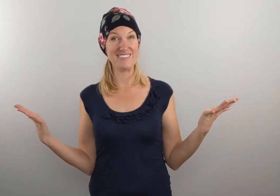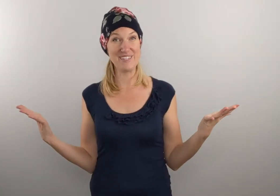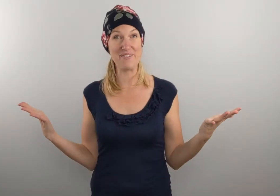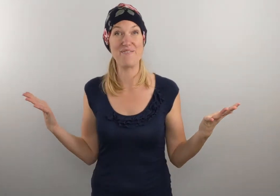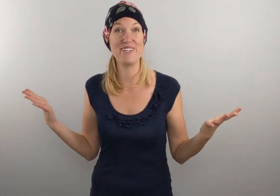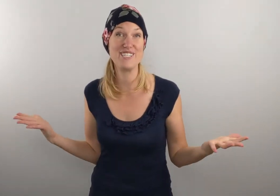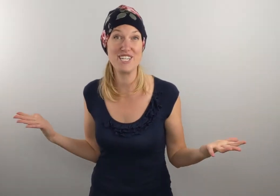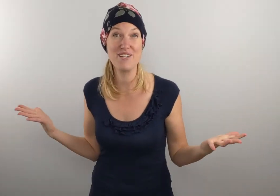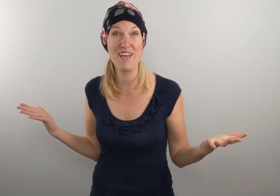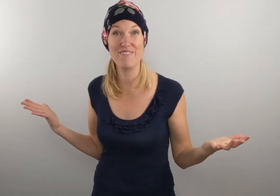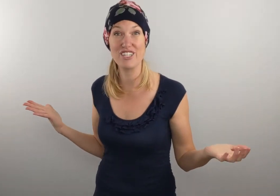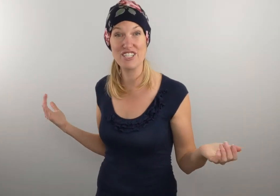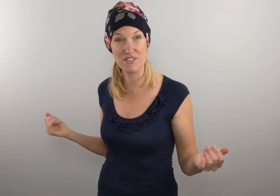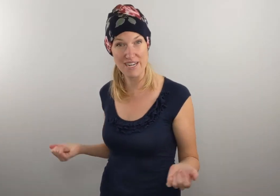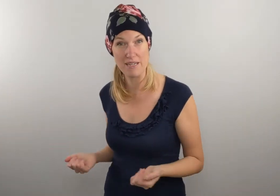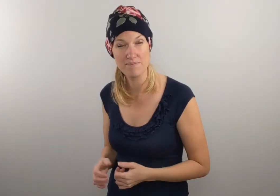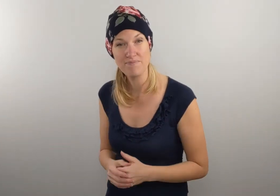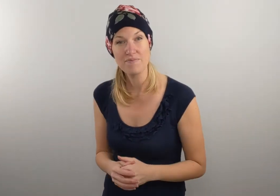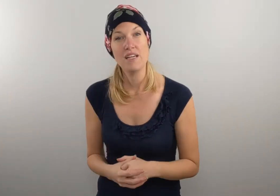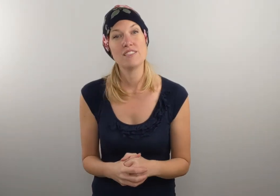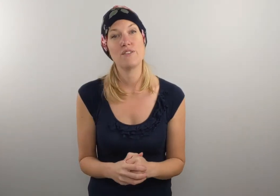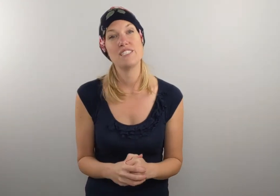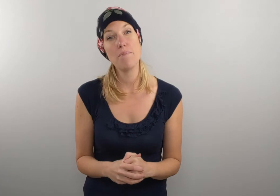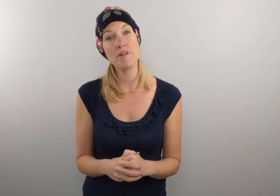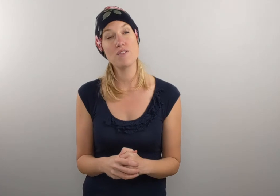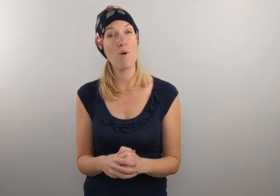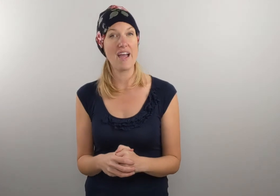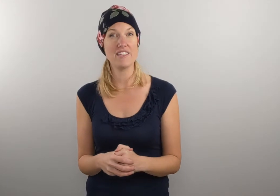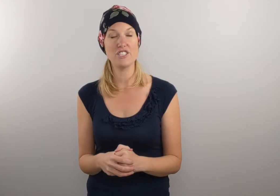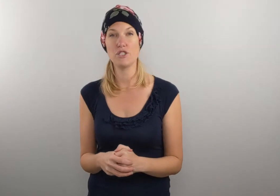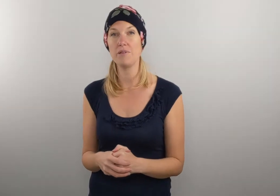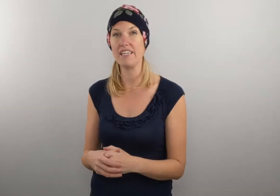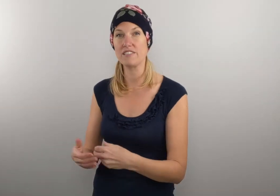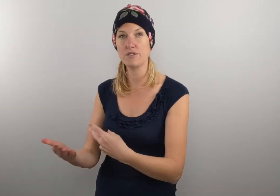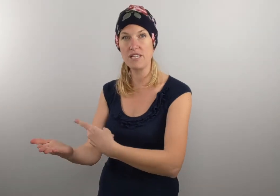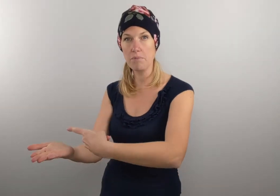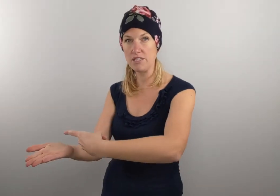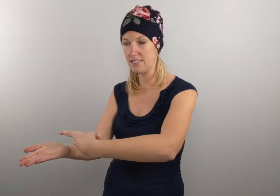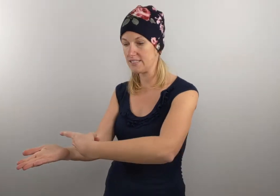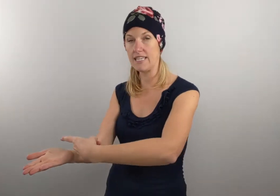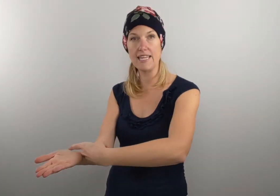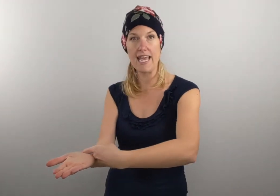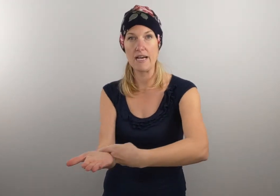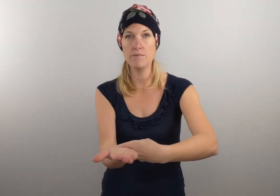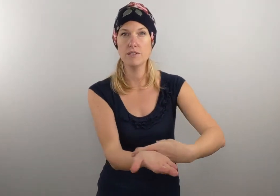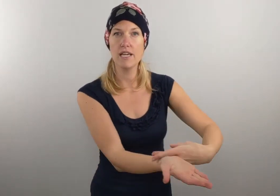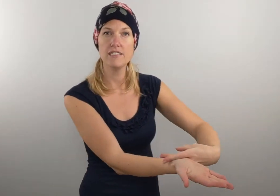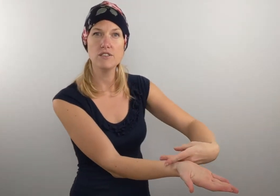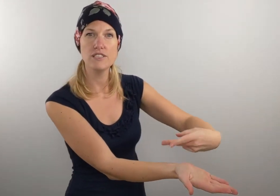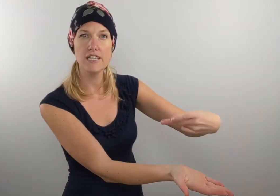so verse two and verse three. So shepherds, why this jubilee? So shepherds, it's the lambs. Okay, so you take